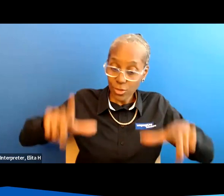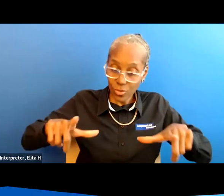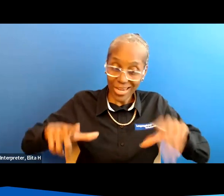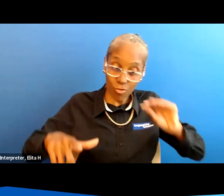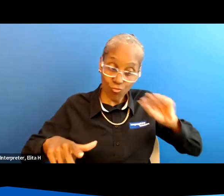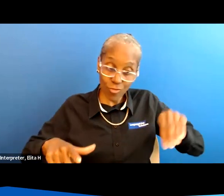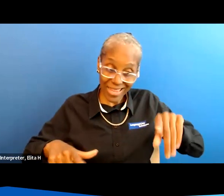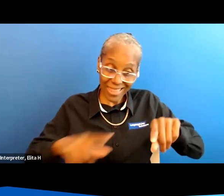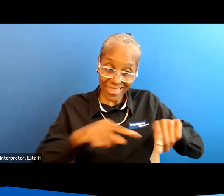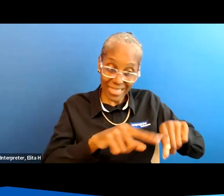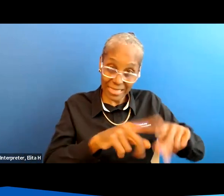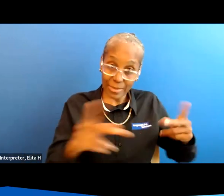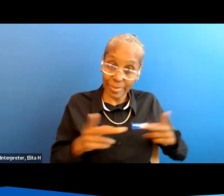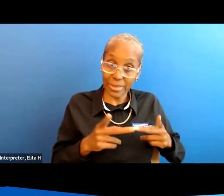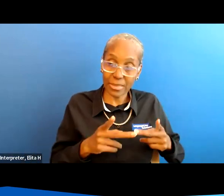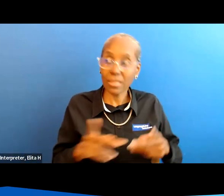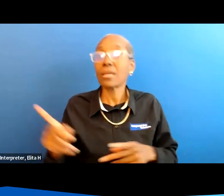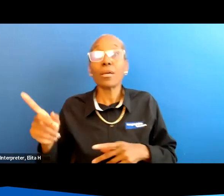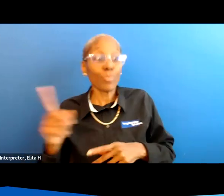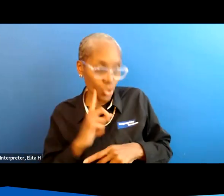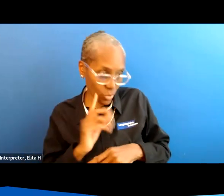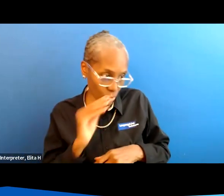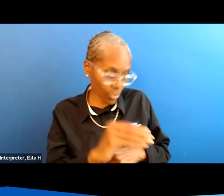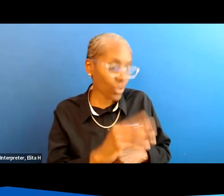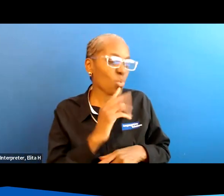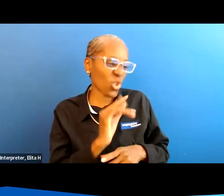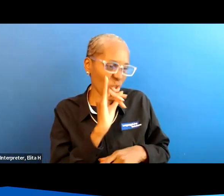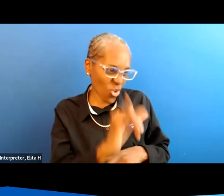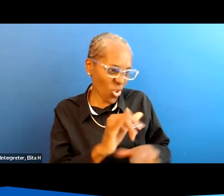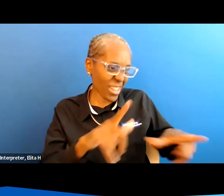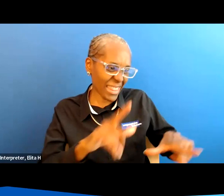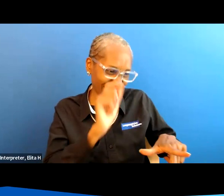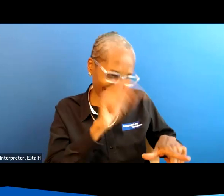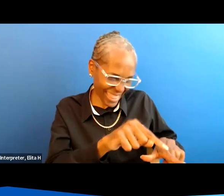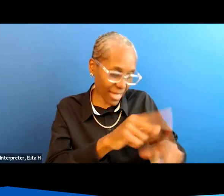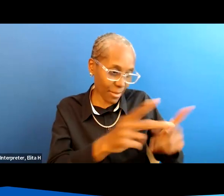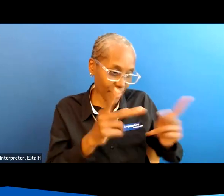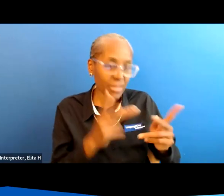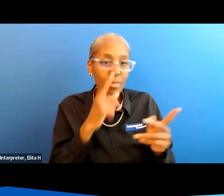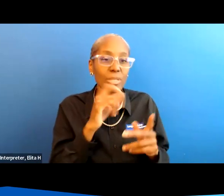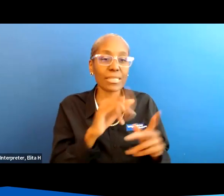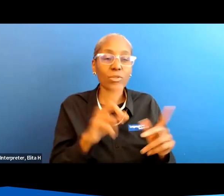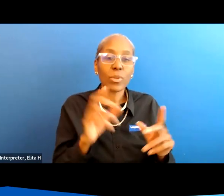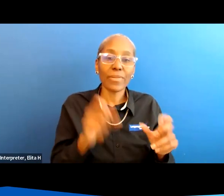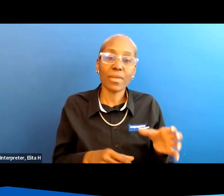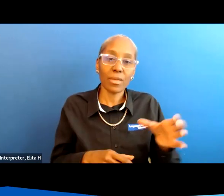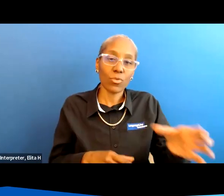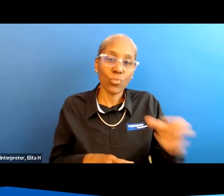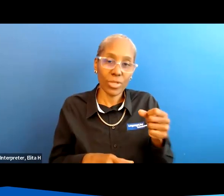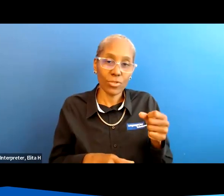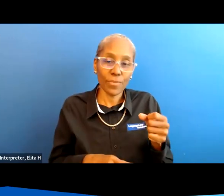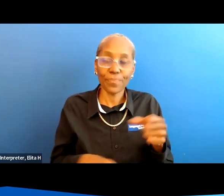particular spot be sure and have the glass of water on the tray in that particular spot because that's where they can reach it